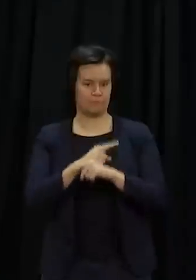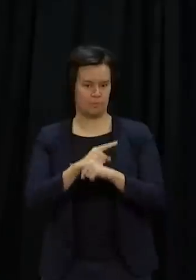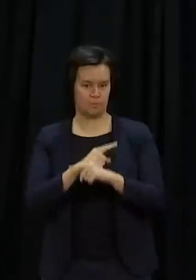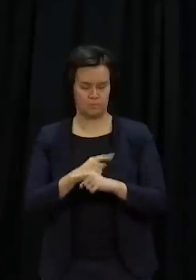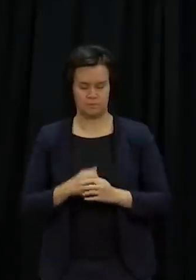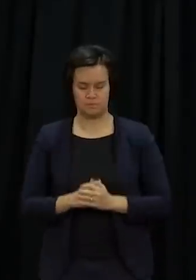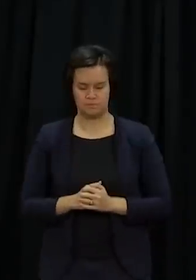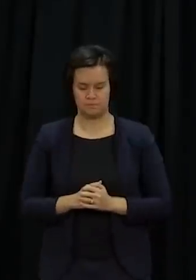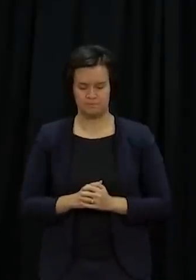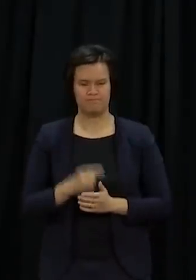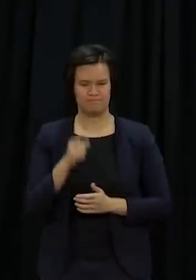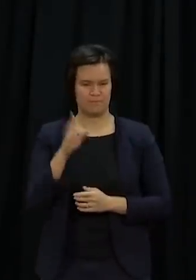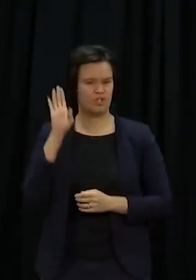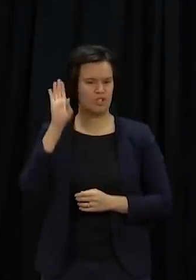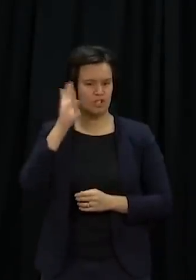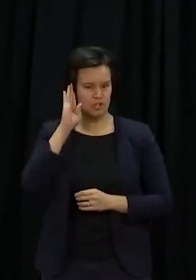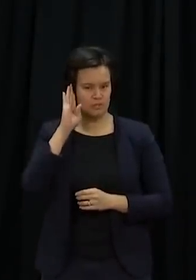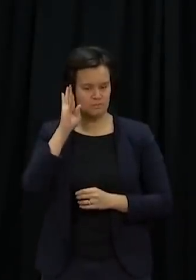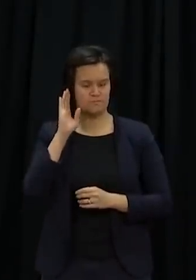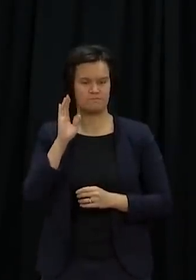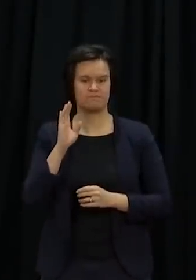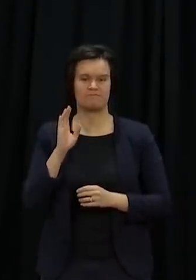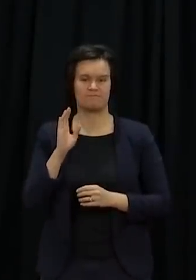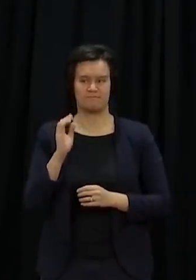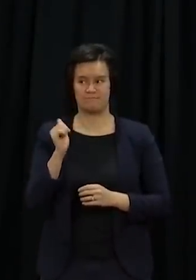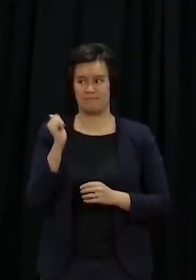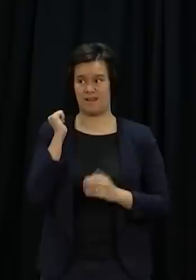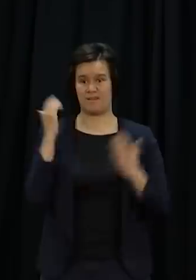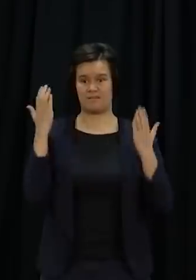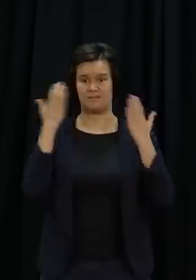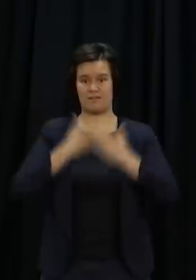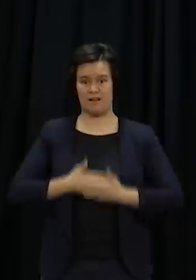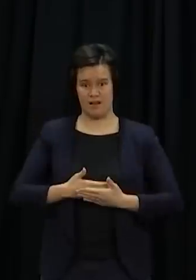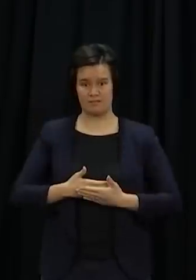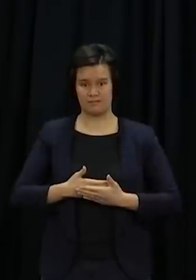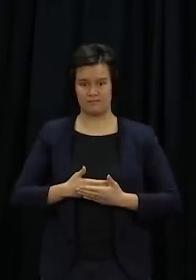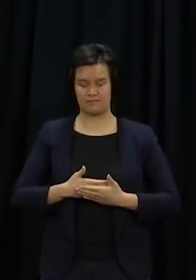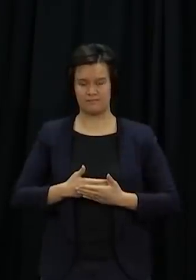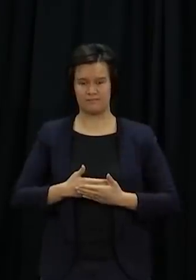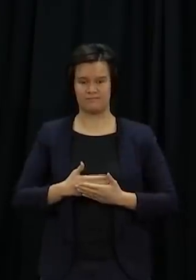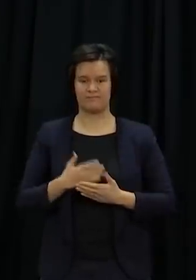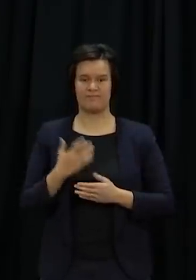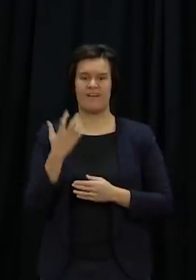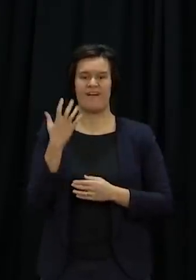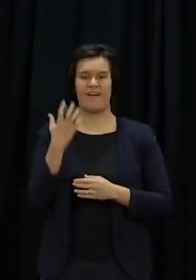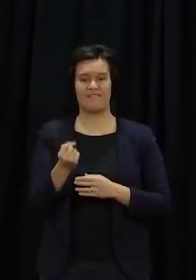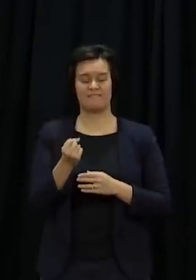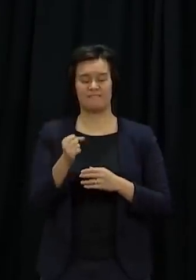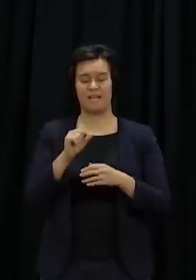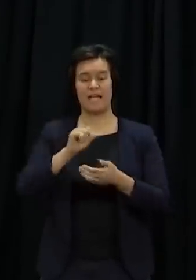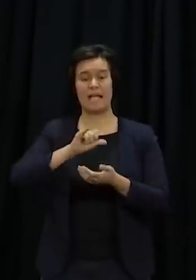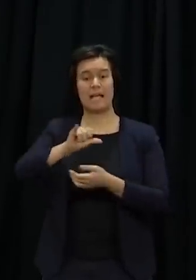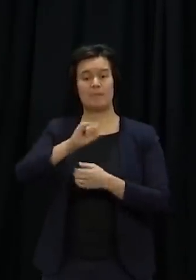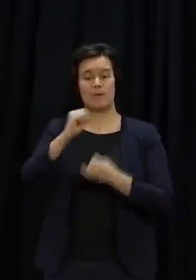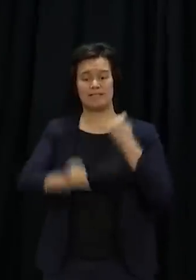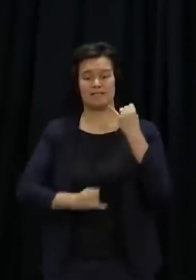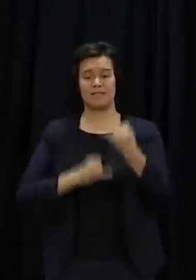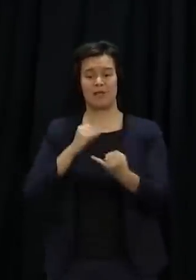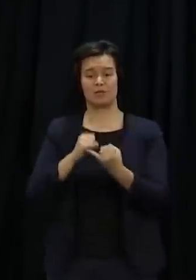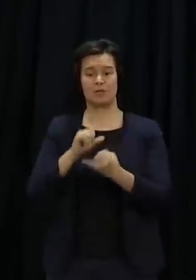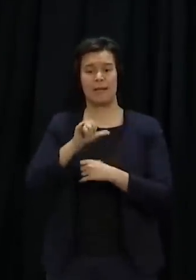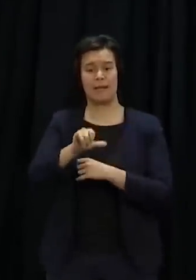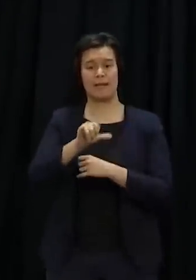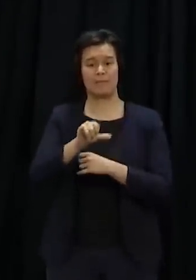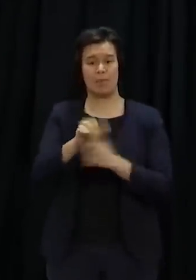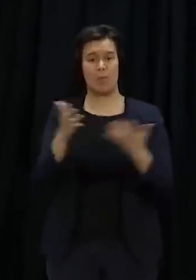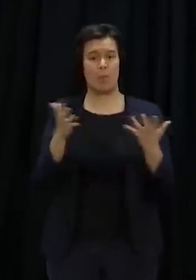You will have heard that overnight New Zealand time there have been explosions at the Hamid Karzai International Airport